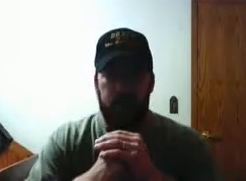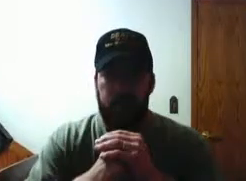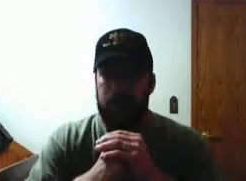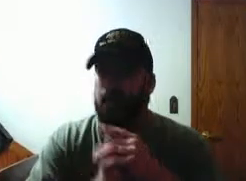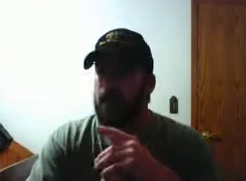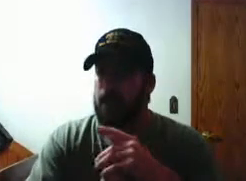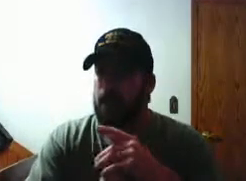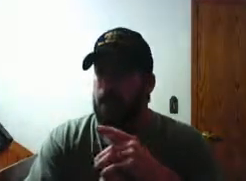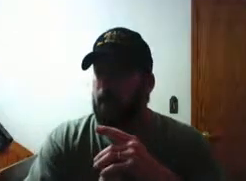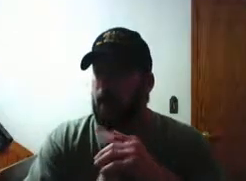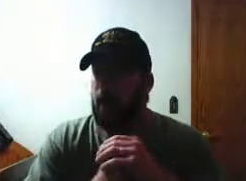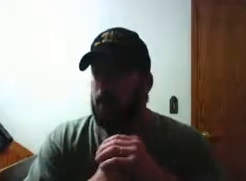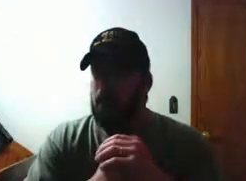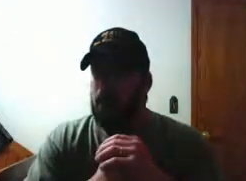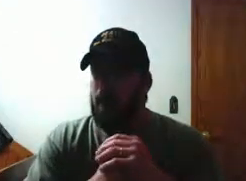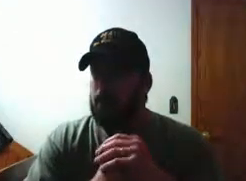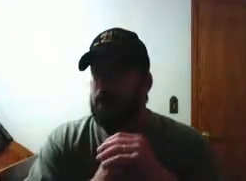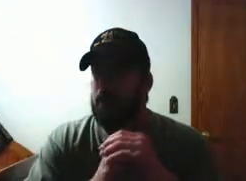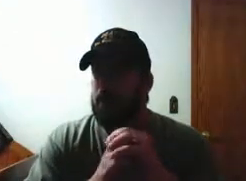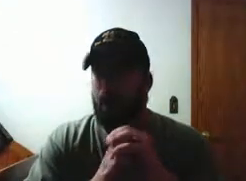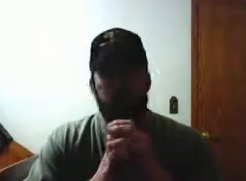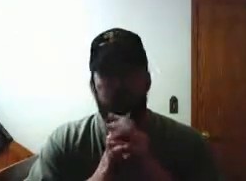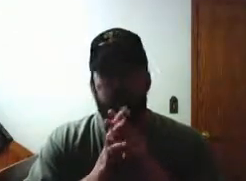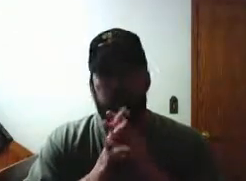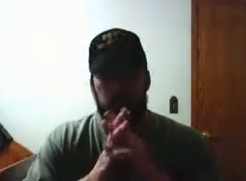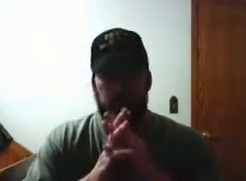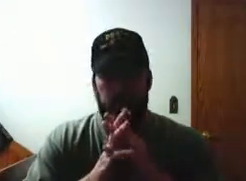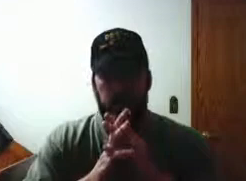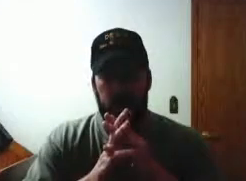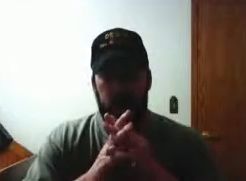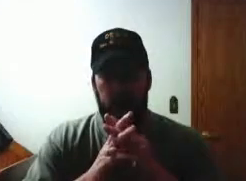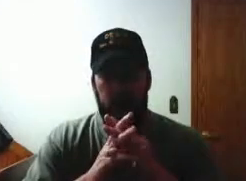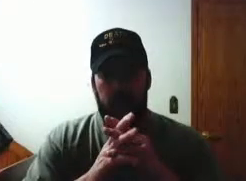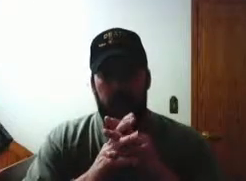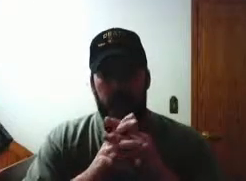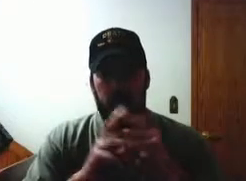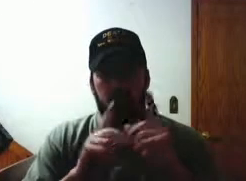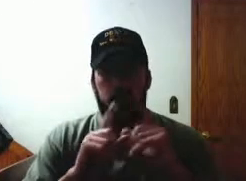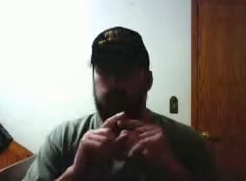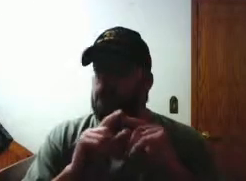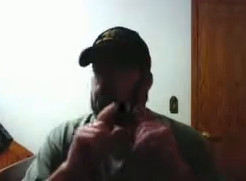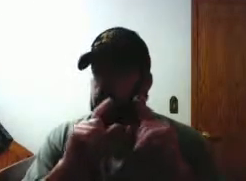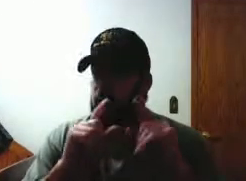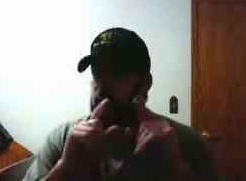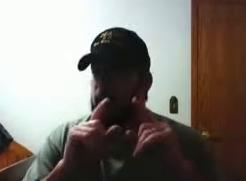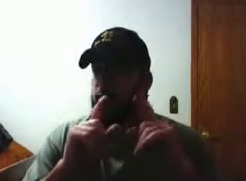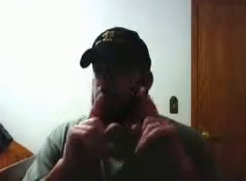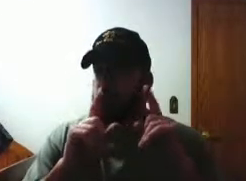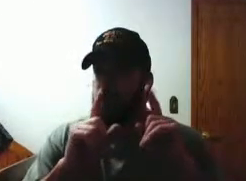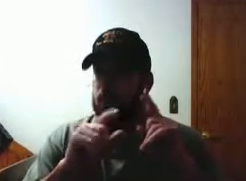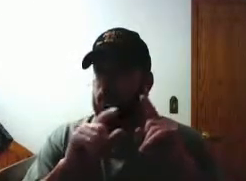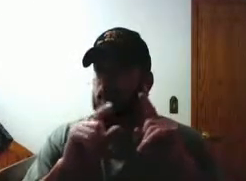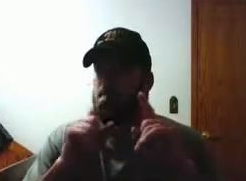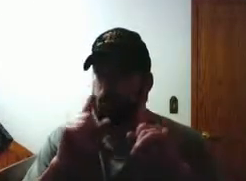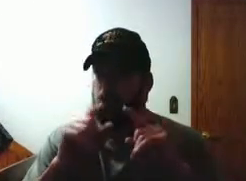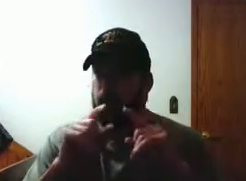all you have to do i tell you what you do google civil disturbance operations